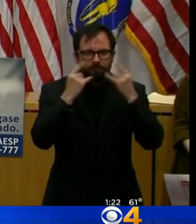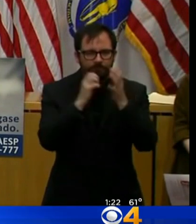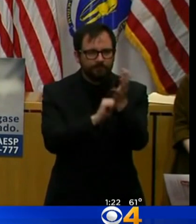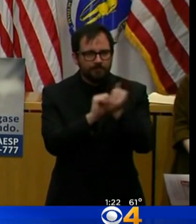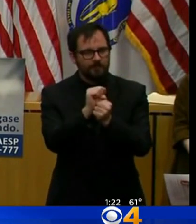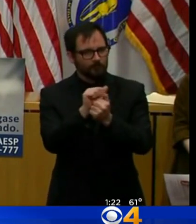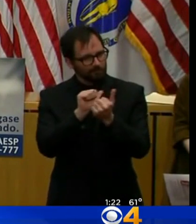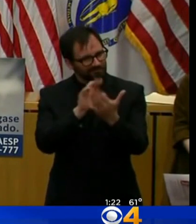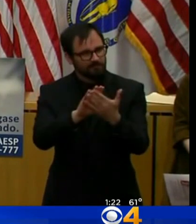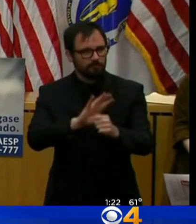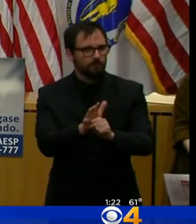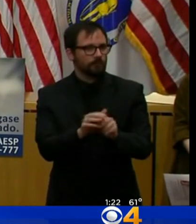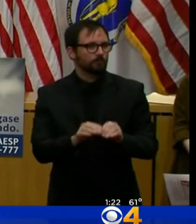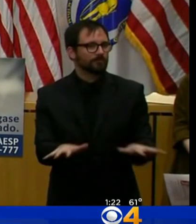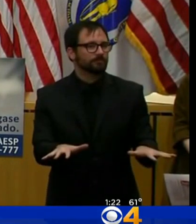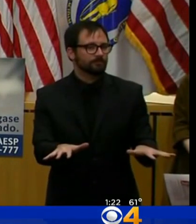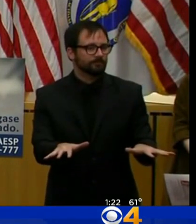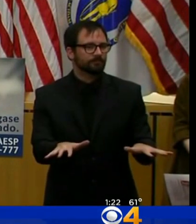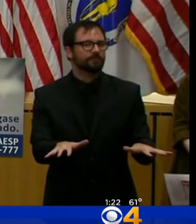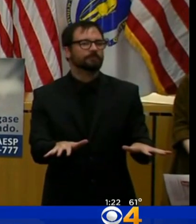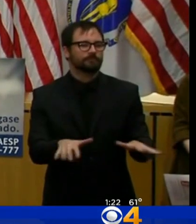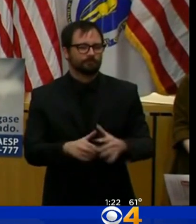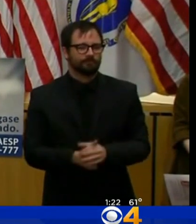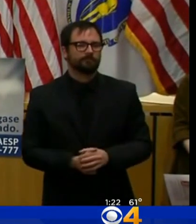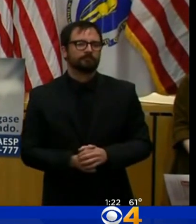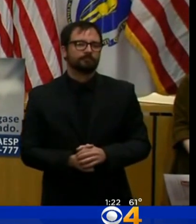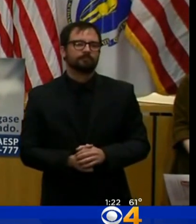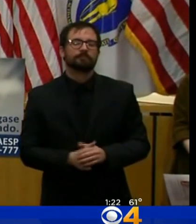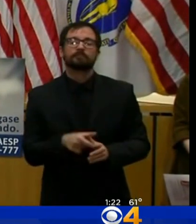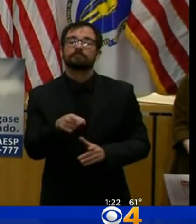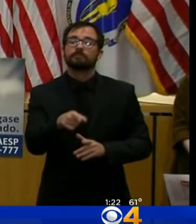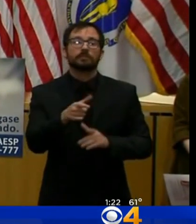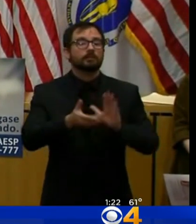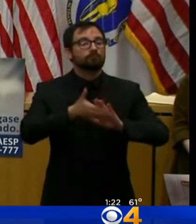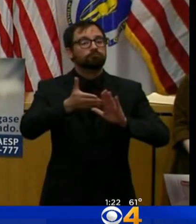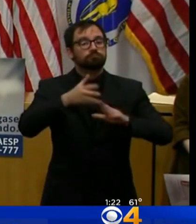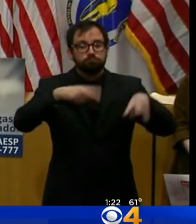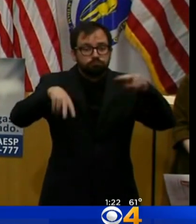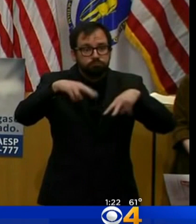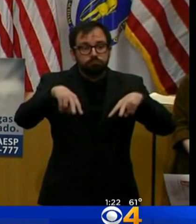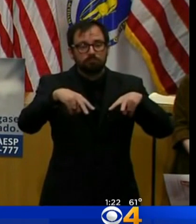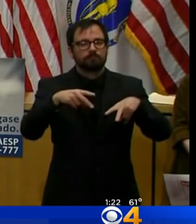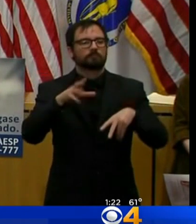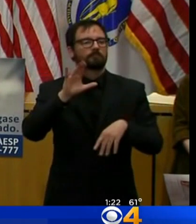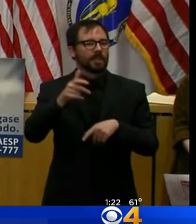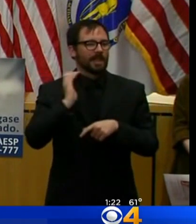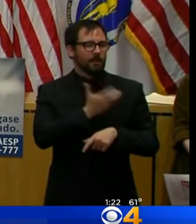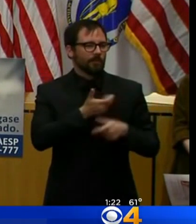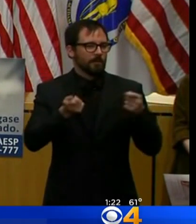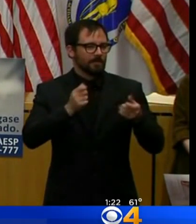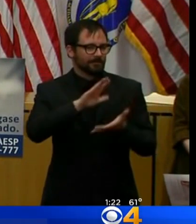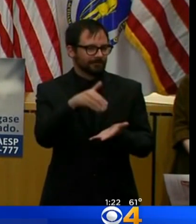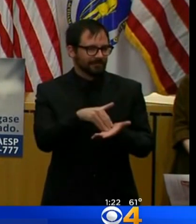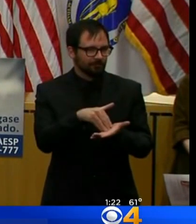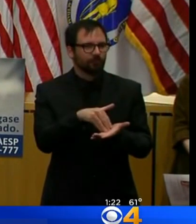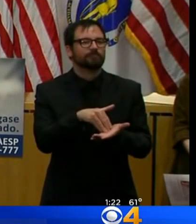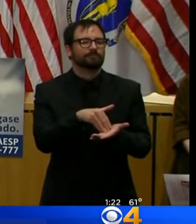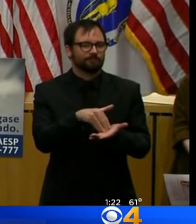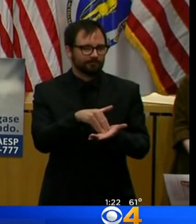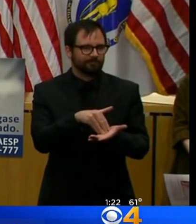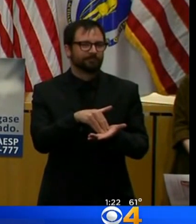Massachusetts manufacturers pivot their operations to make PPE like gowns and face shields, but also swabs,